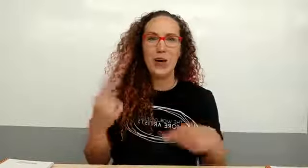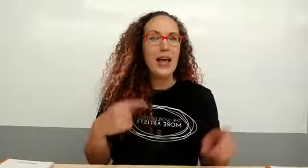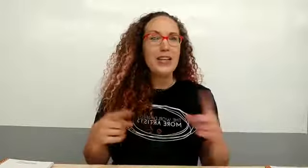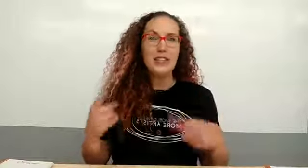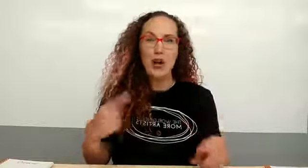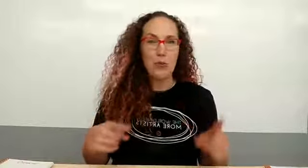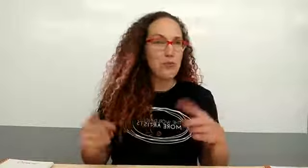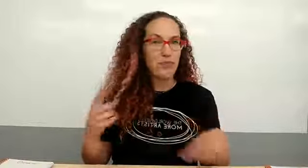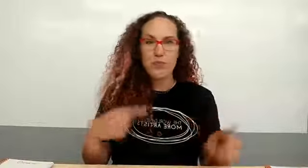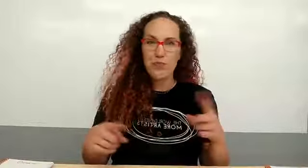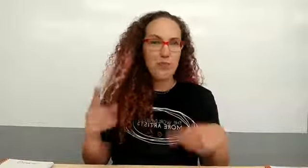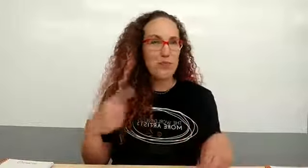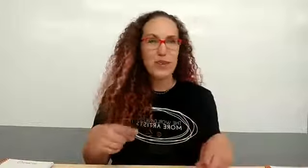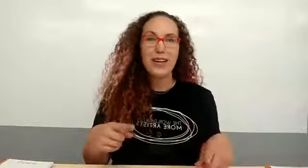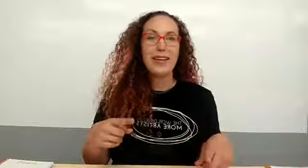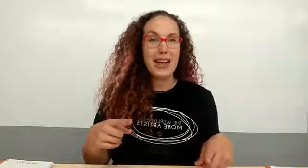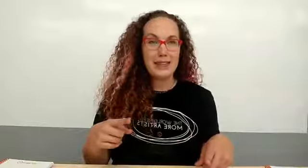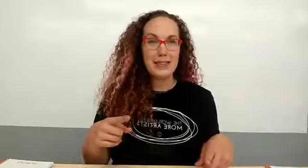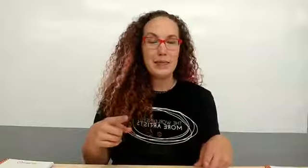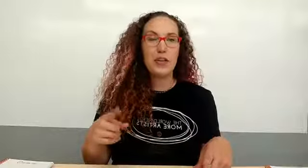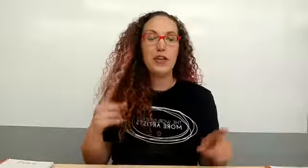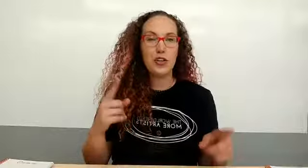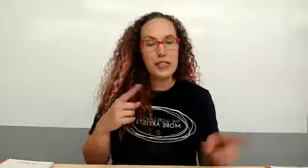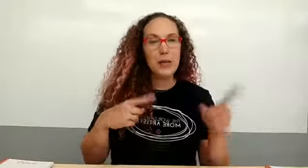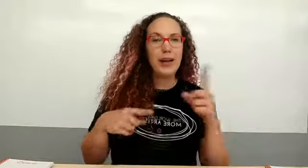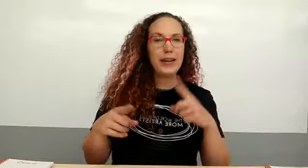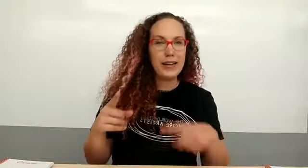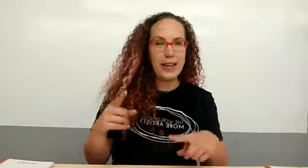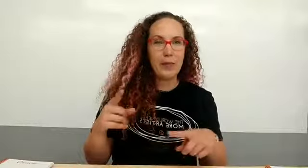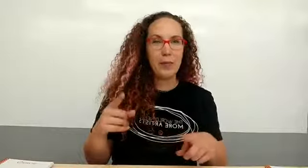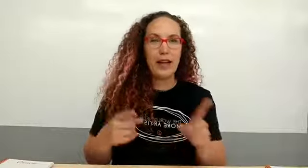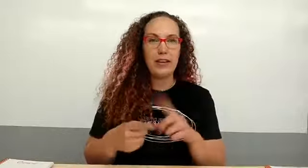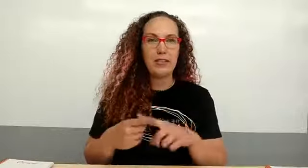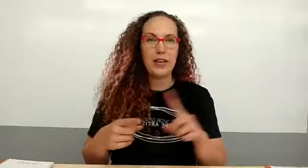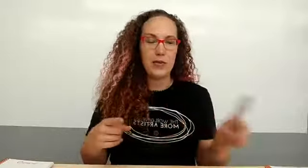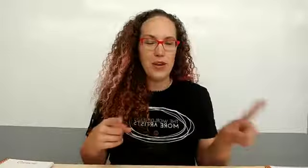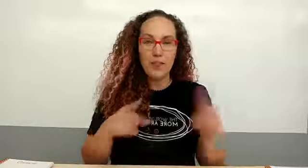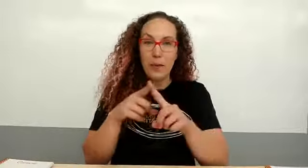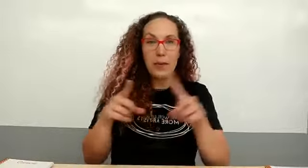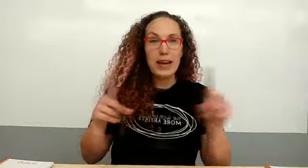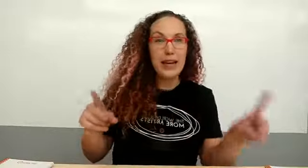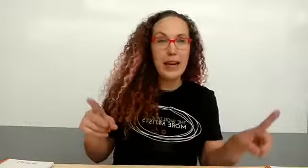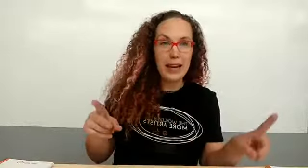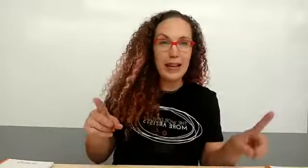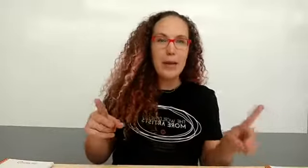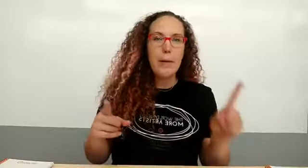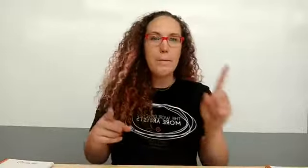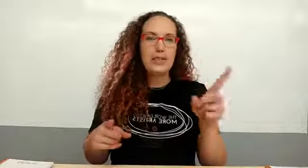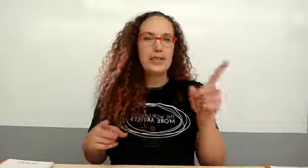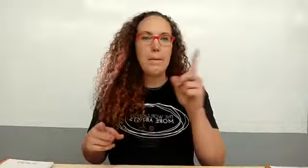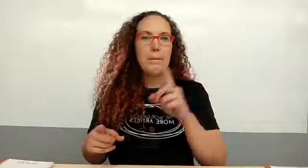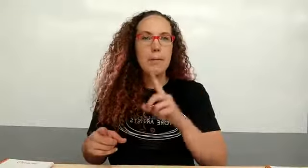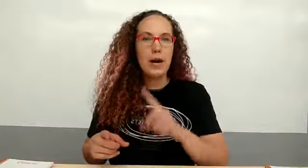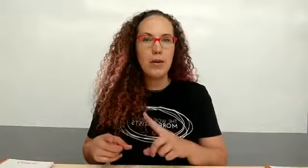so yes you'll need to go back and get that replay so that you get it from the beginning but tomorrow